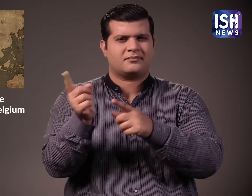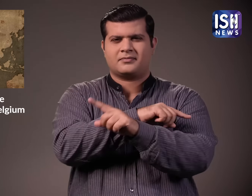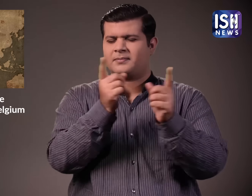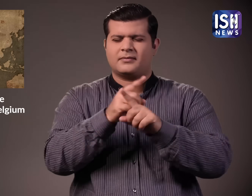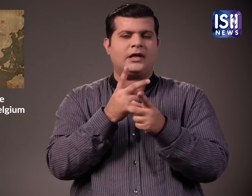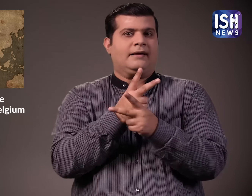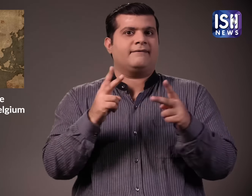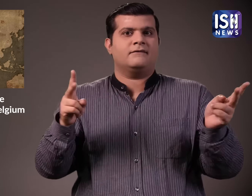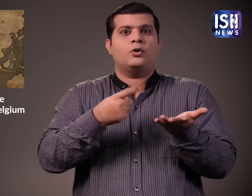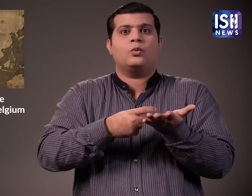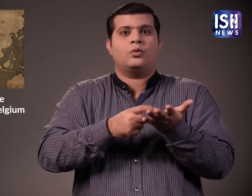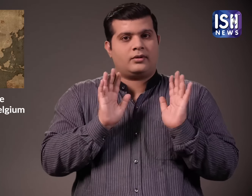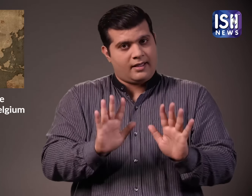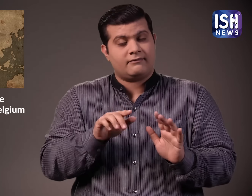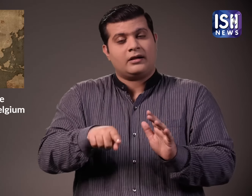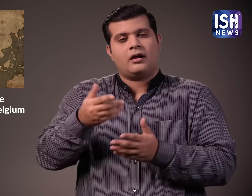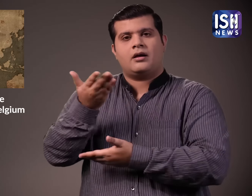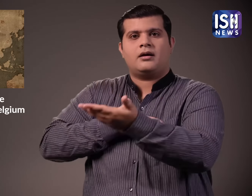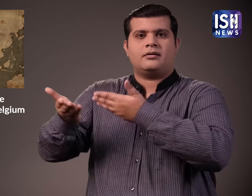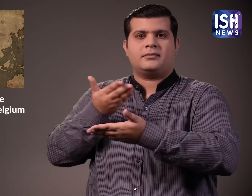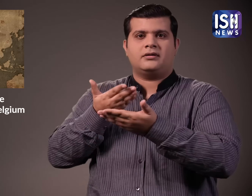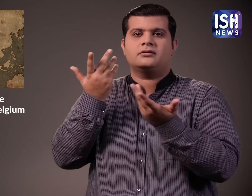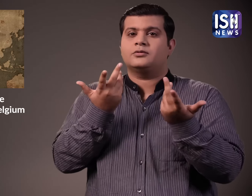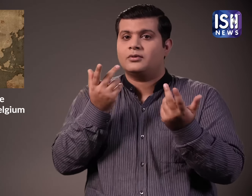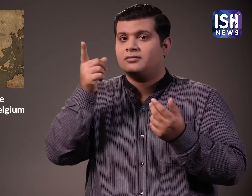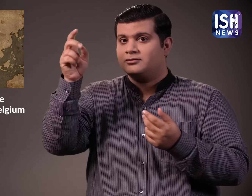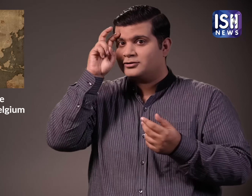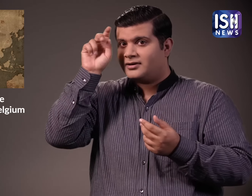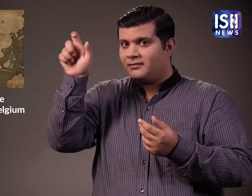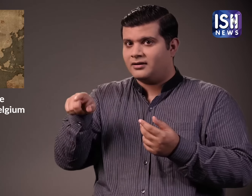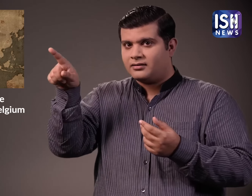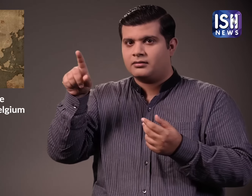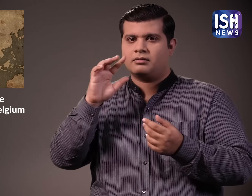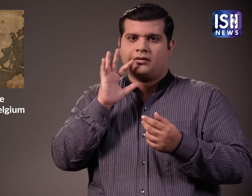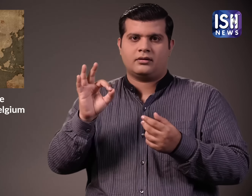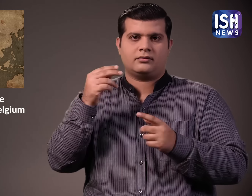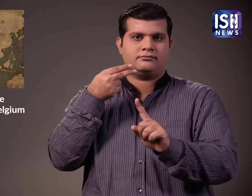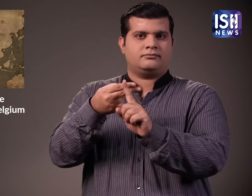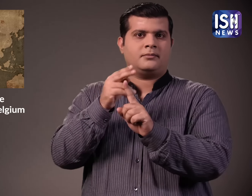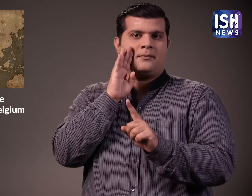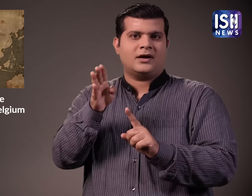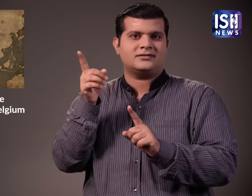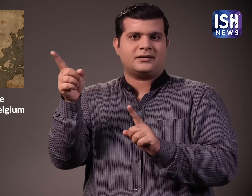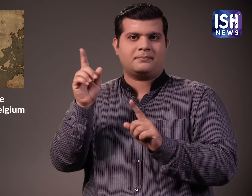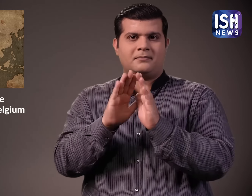Similarly, if an Indian person commits a crime in Belgium and comes back to India, there are rules by which they can catch these criminals.